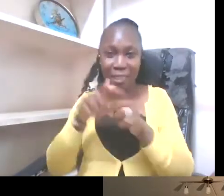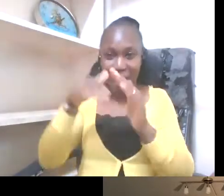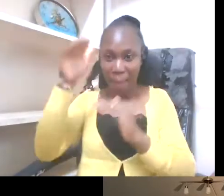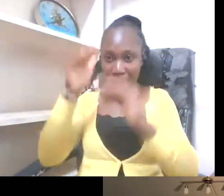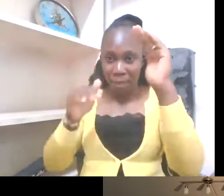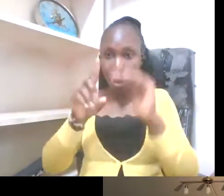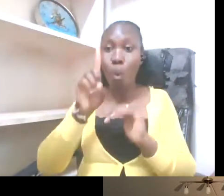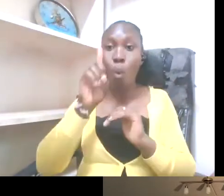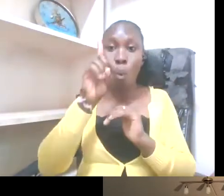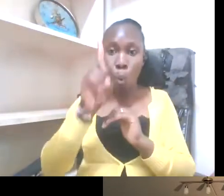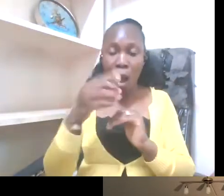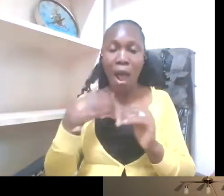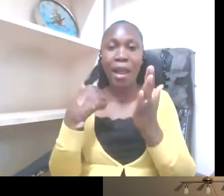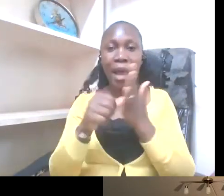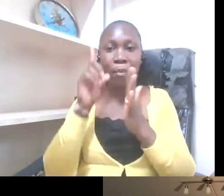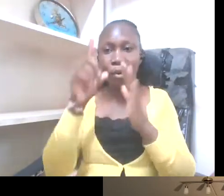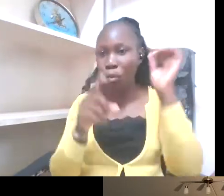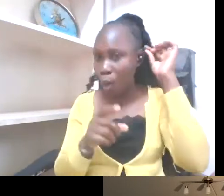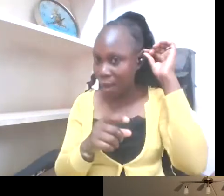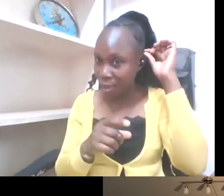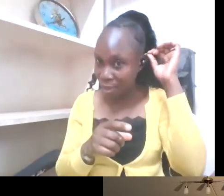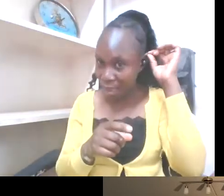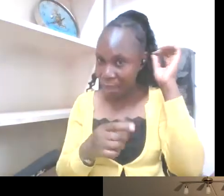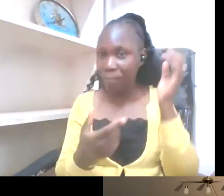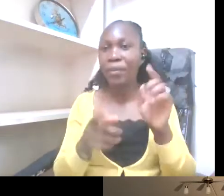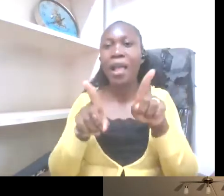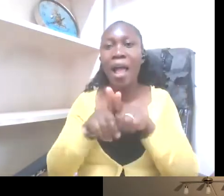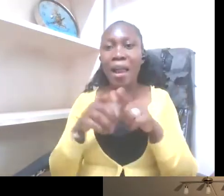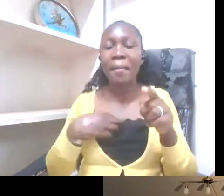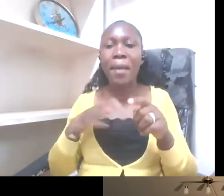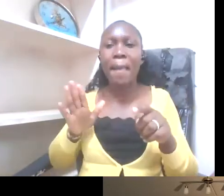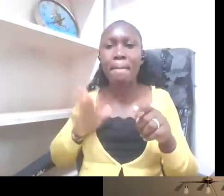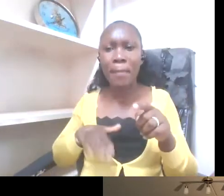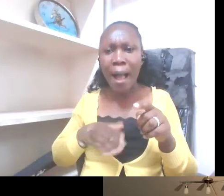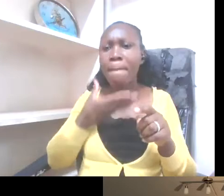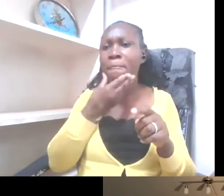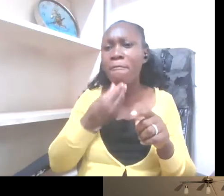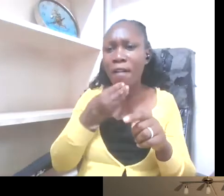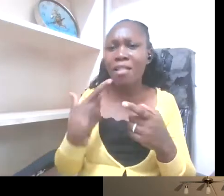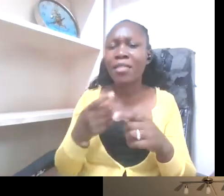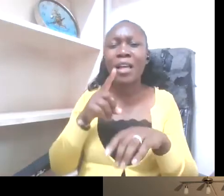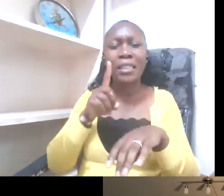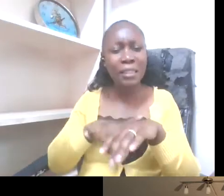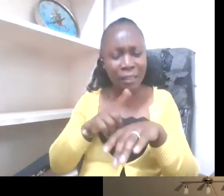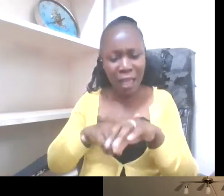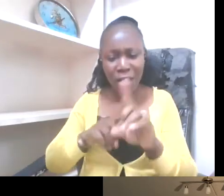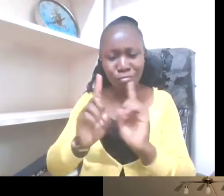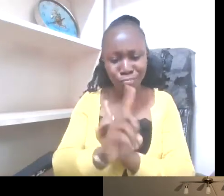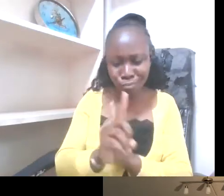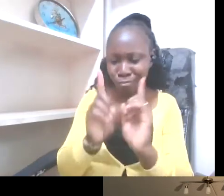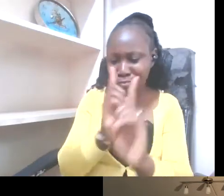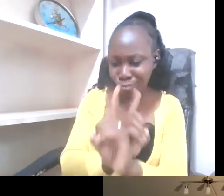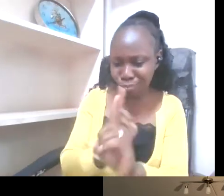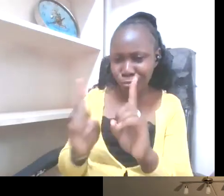with one ear. And so constantly, my mom and my dad had to be take turns to stay with her.